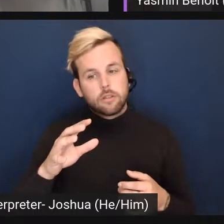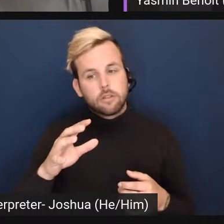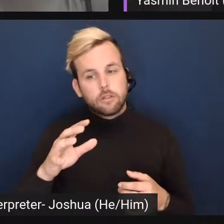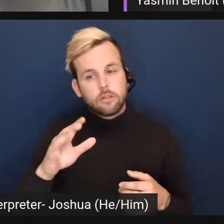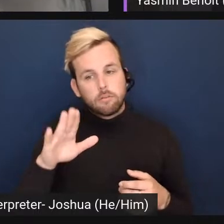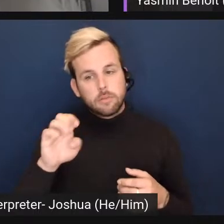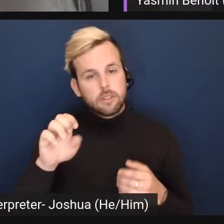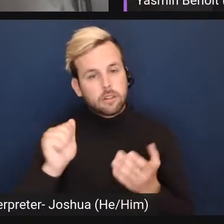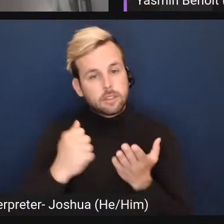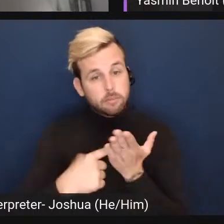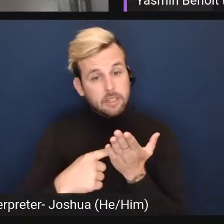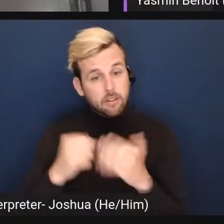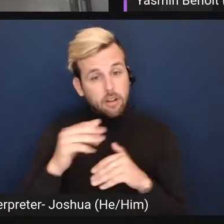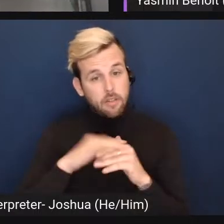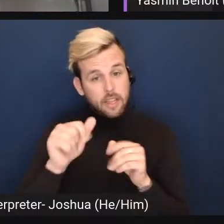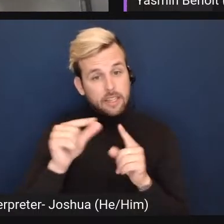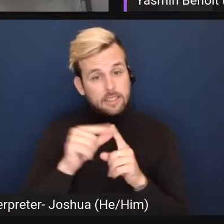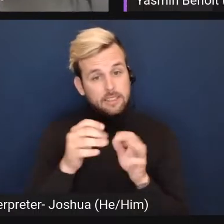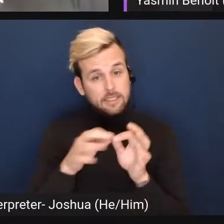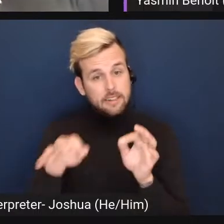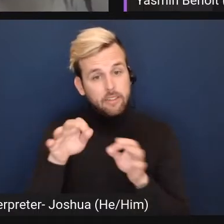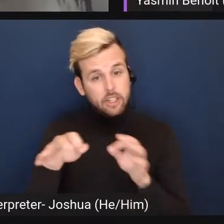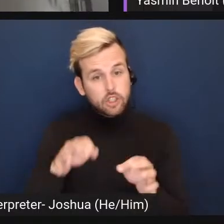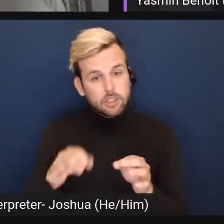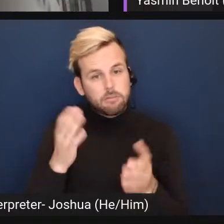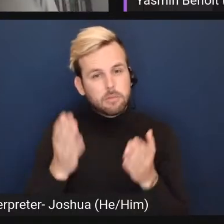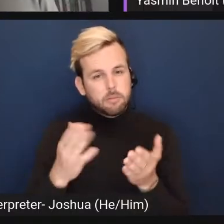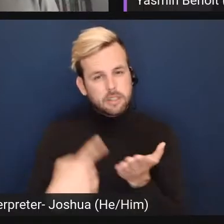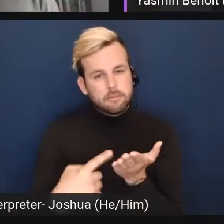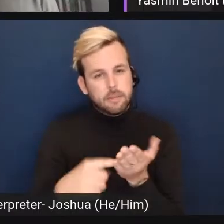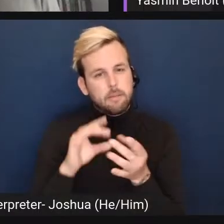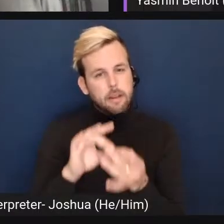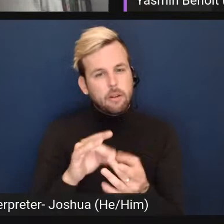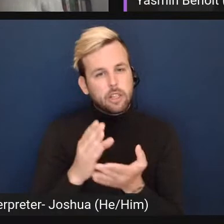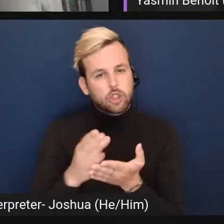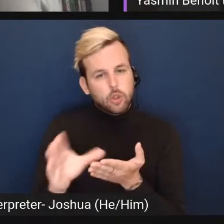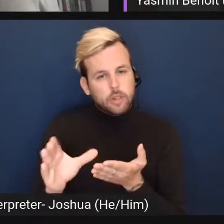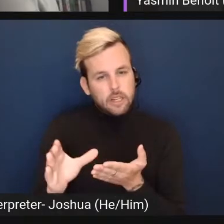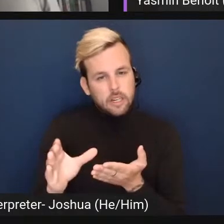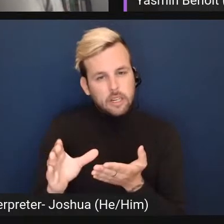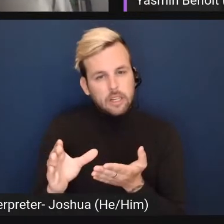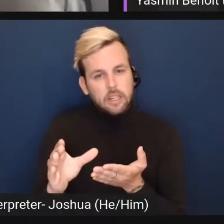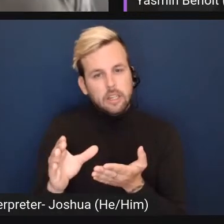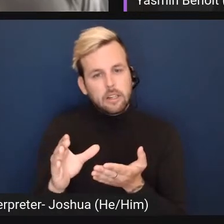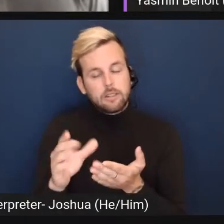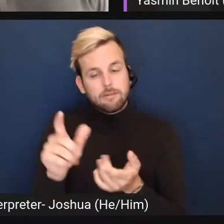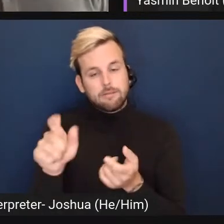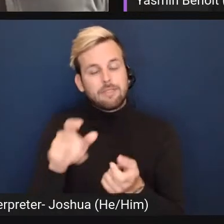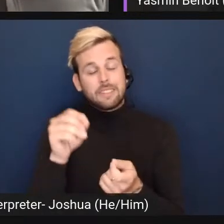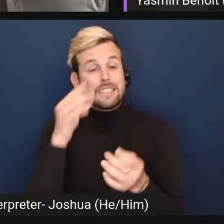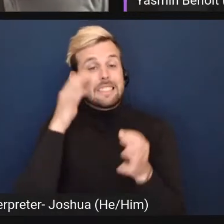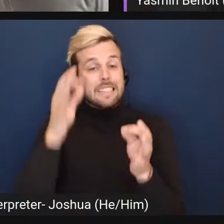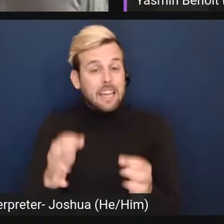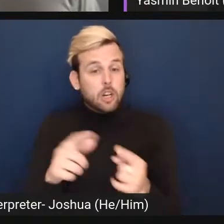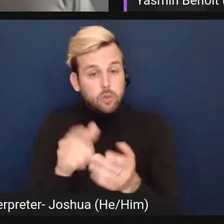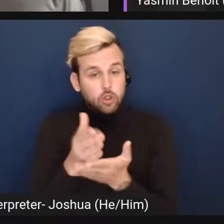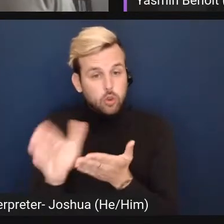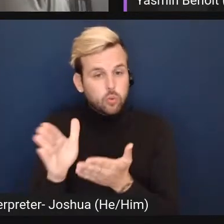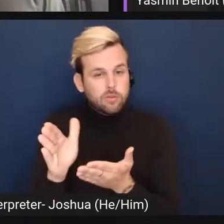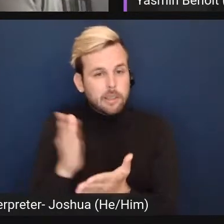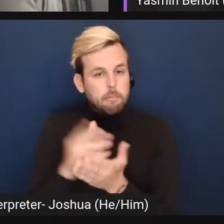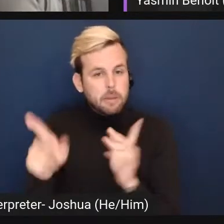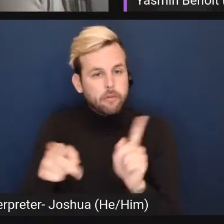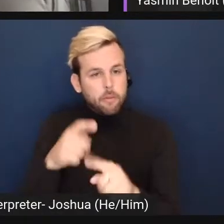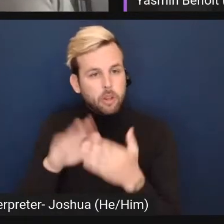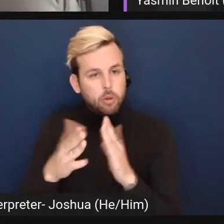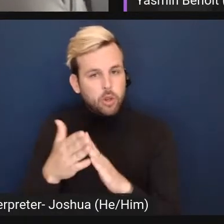a debate on this definition would potentially be a debate about excluding explicitly deciding to exclude certain people from the community.